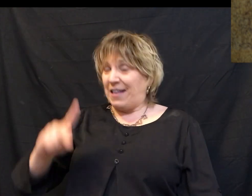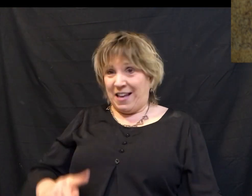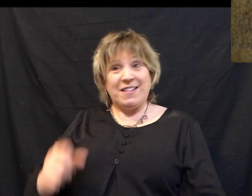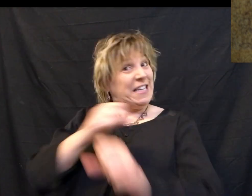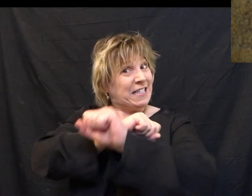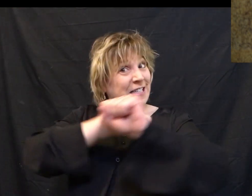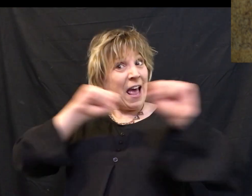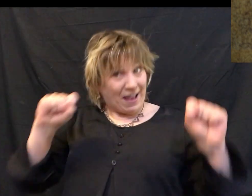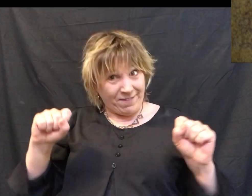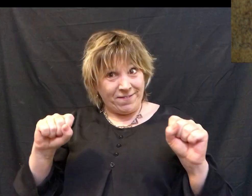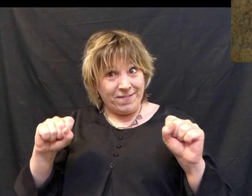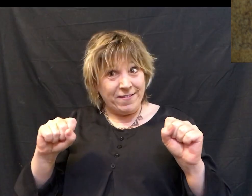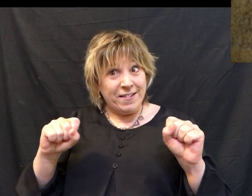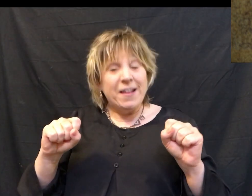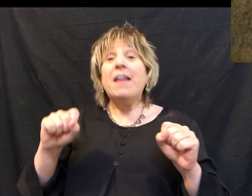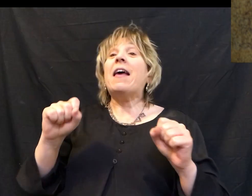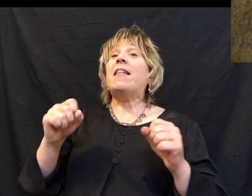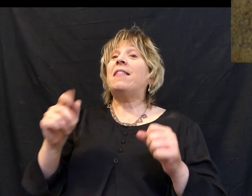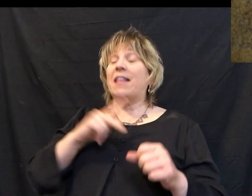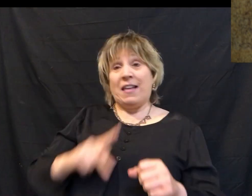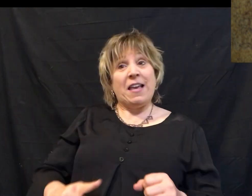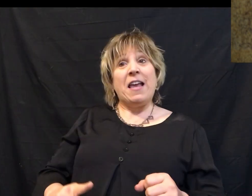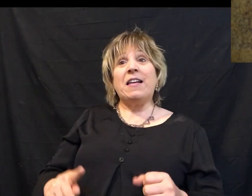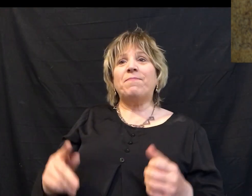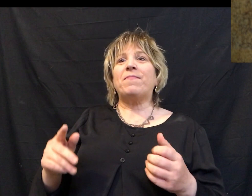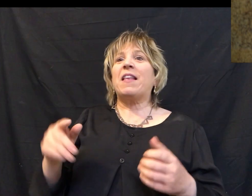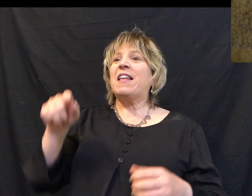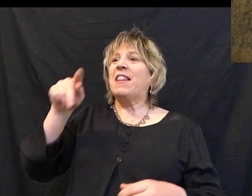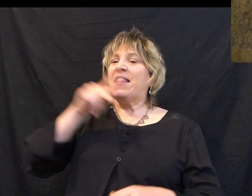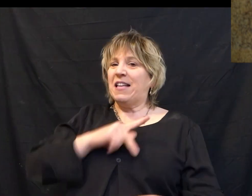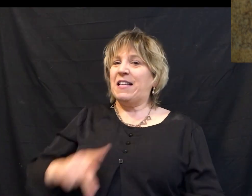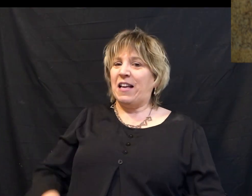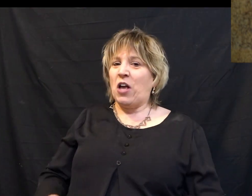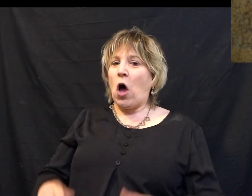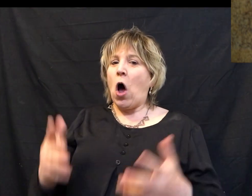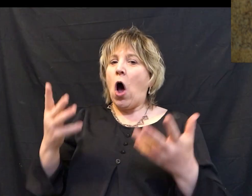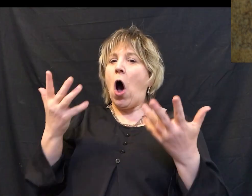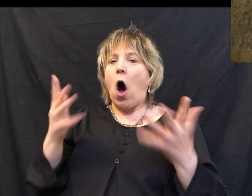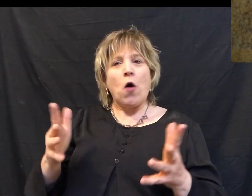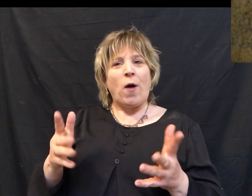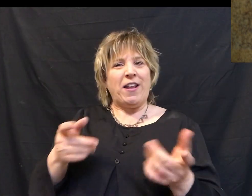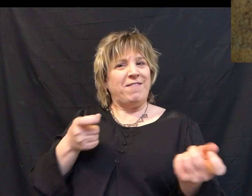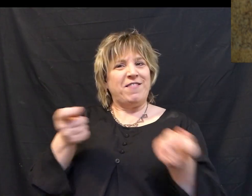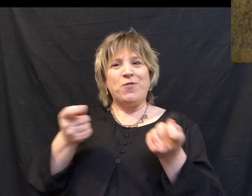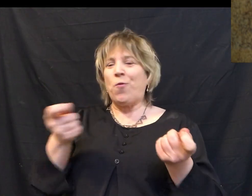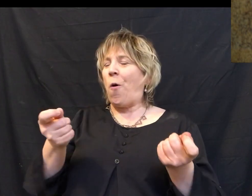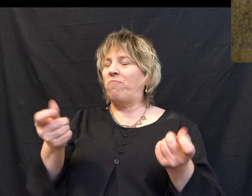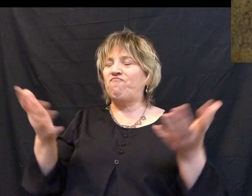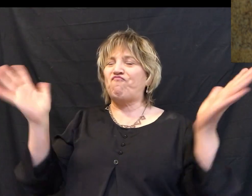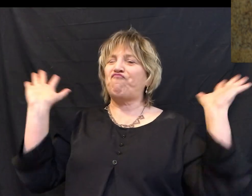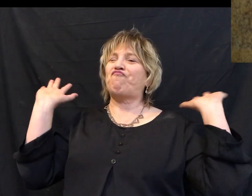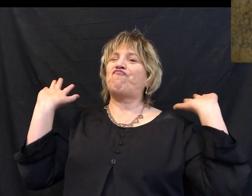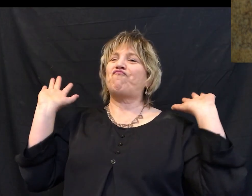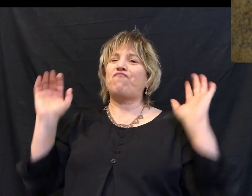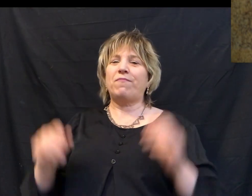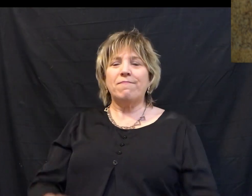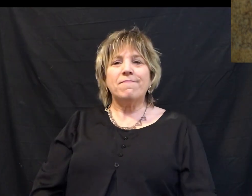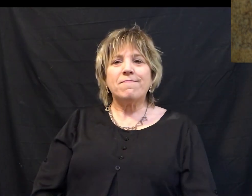my king is secure and the kingdom is already his. This king has everything under